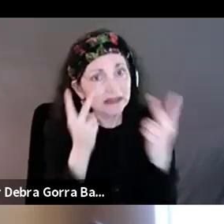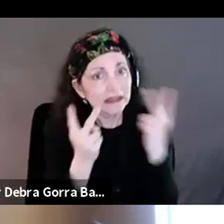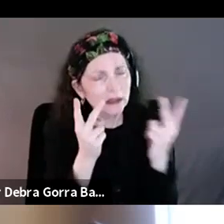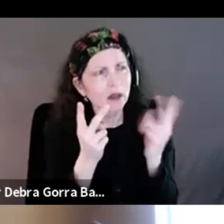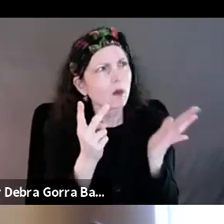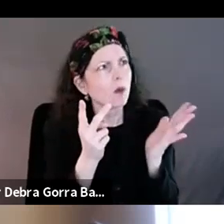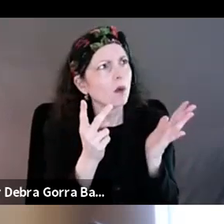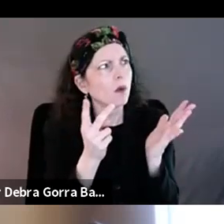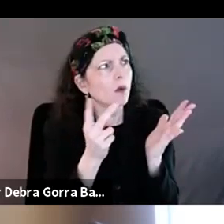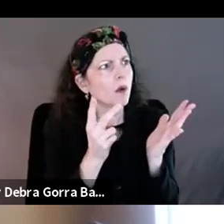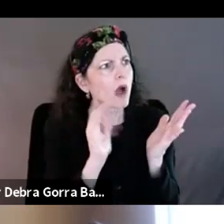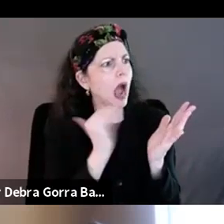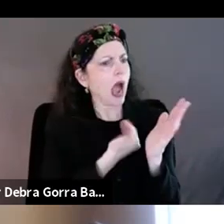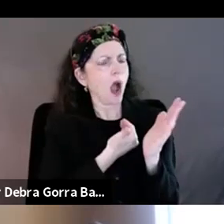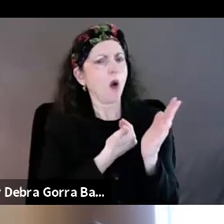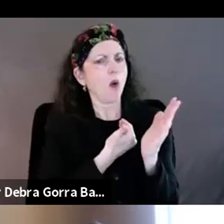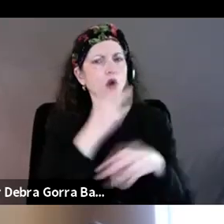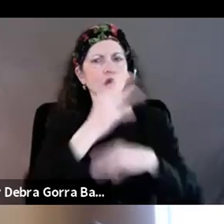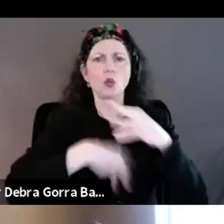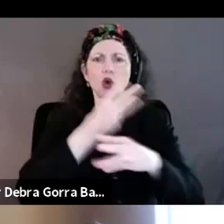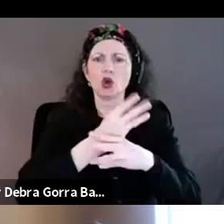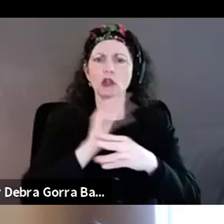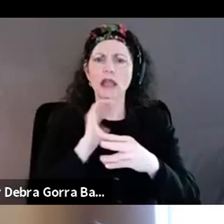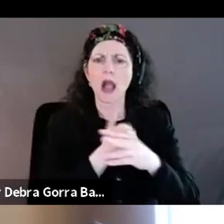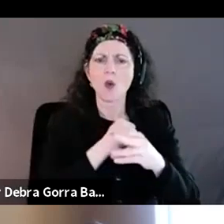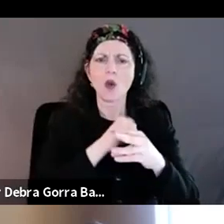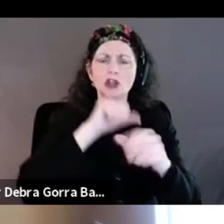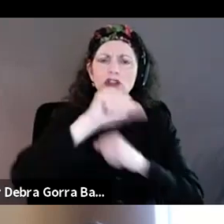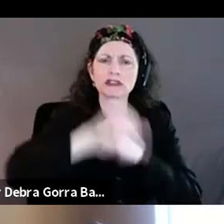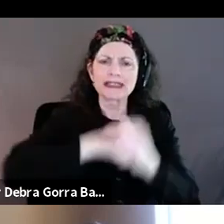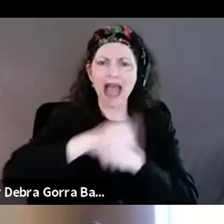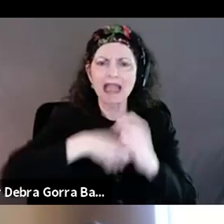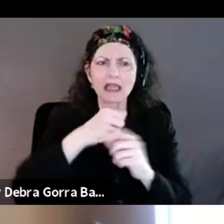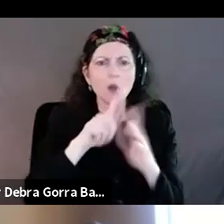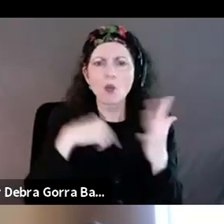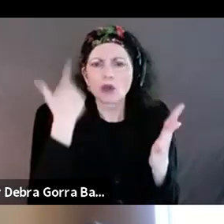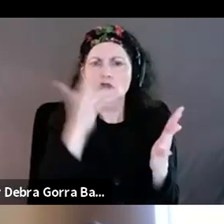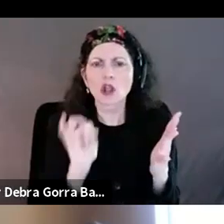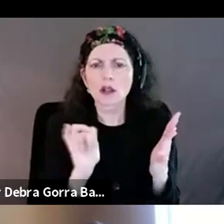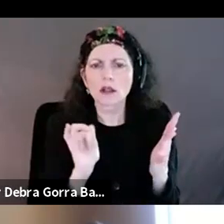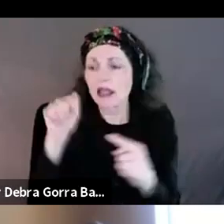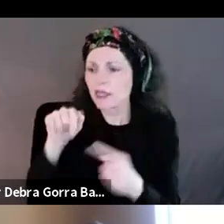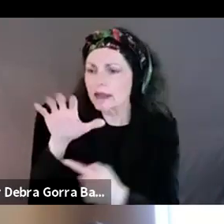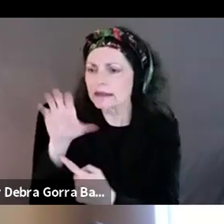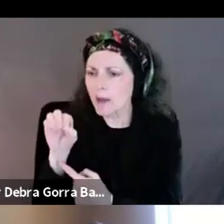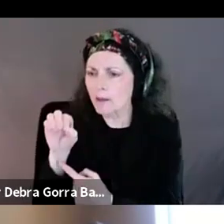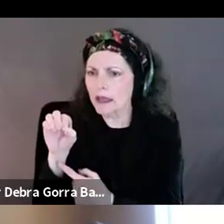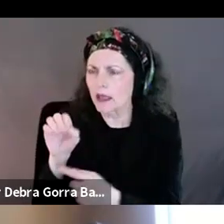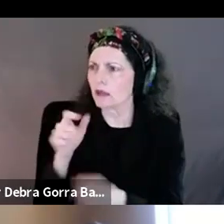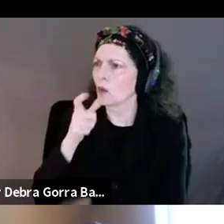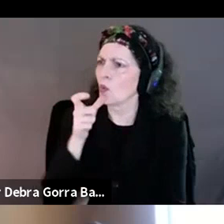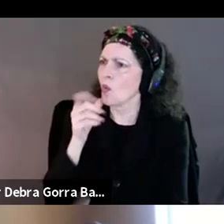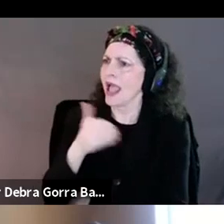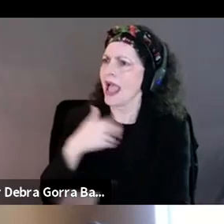the makeup of our society? And who's not working at this company or who doesn't have a position of authority. And